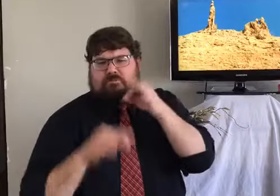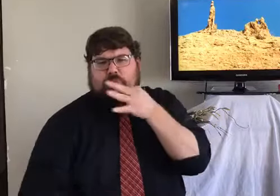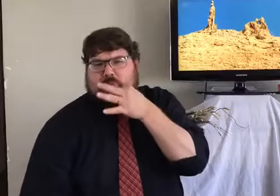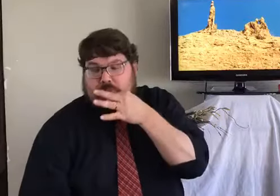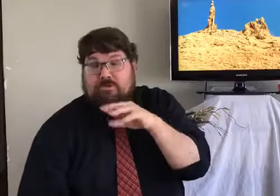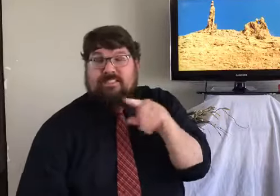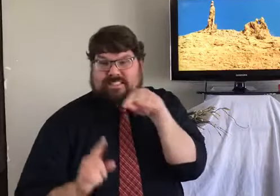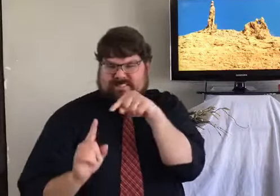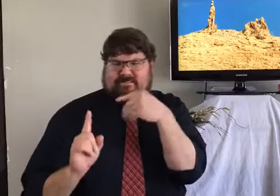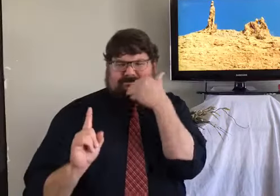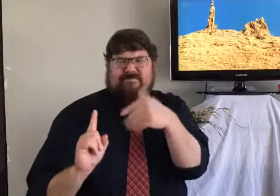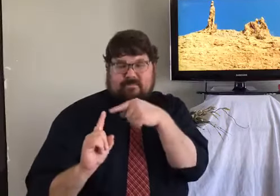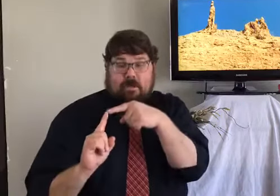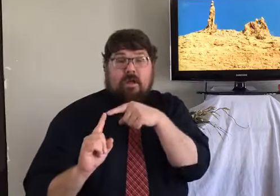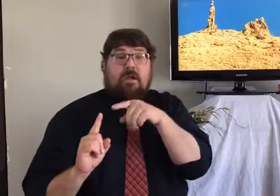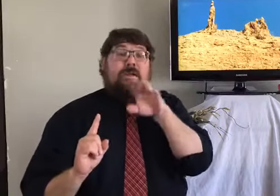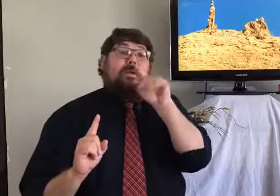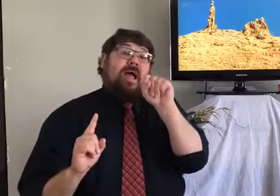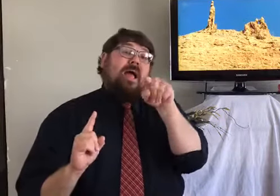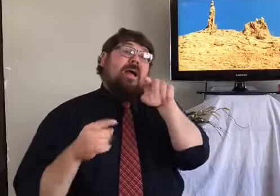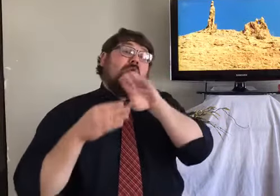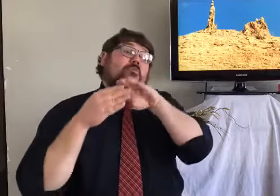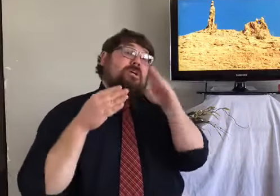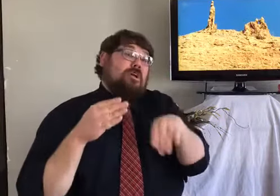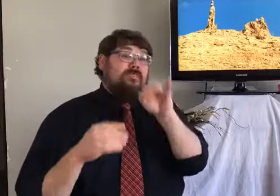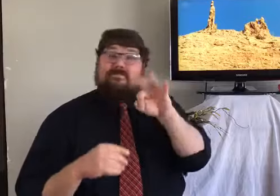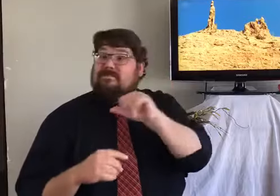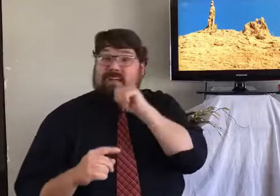here in the Dead Sea. There's another kind of salt that he's talking about.